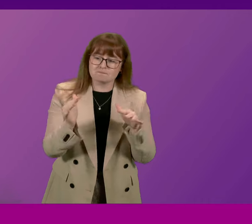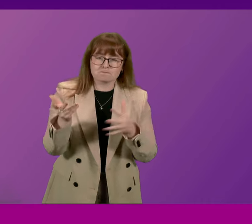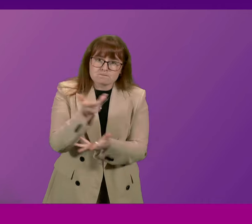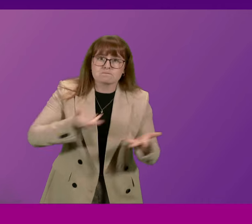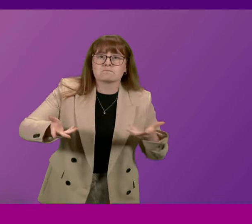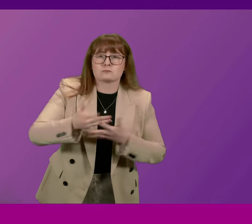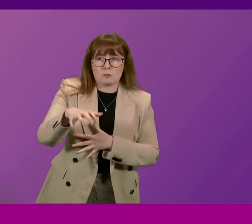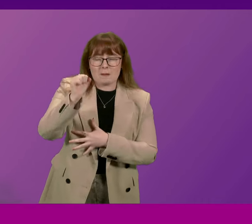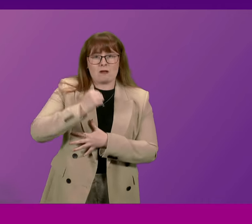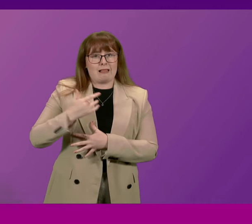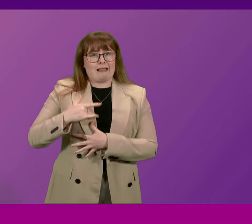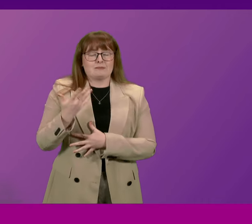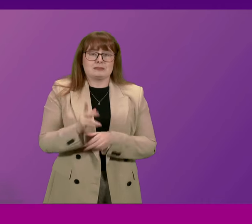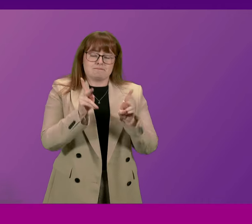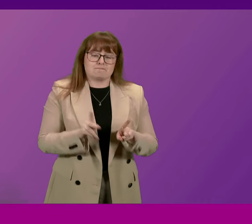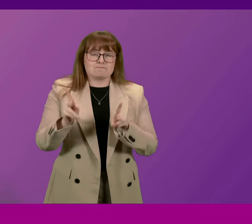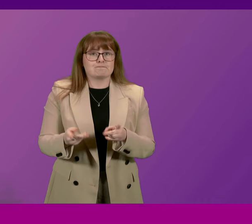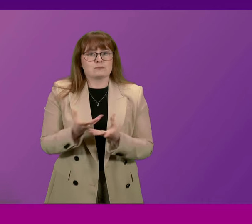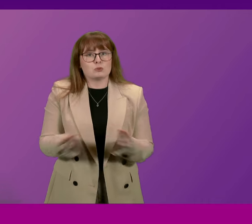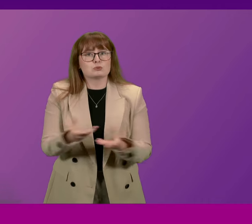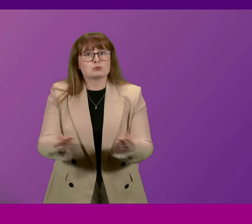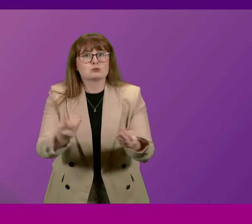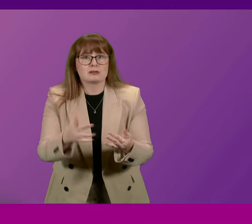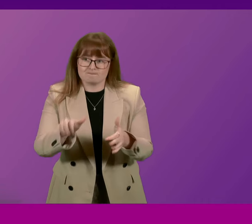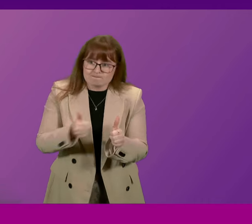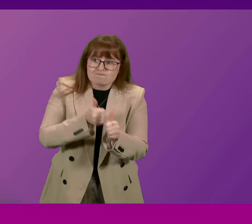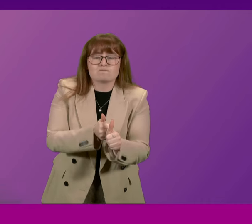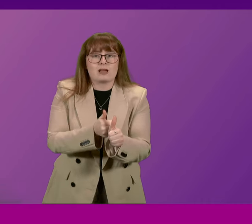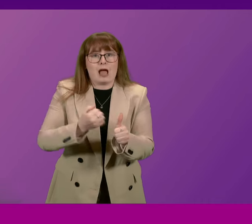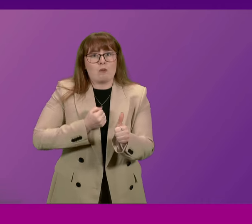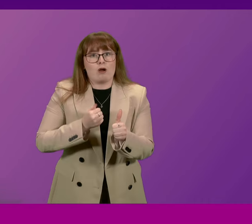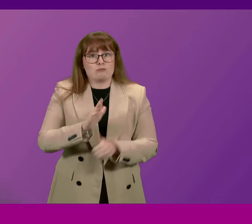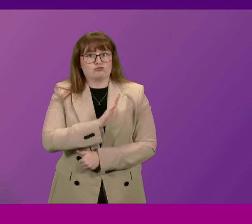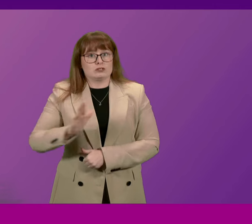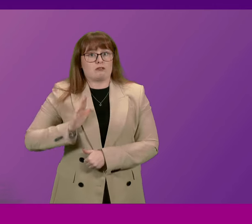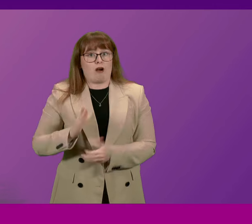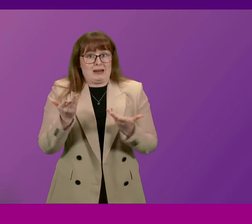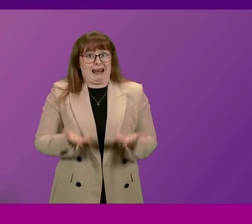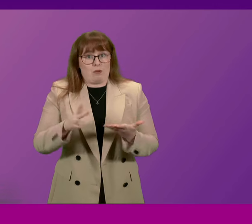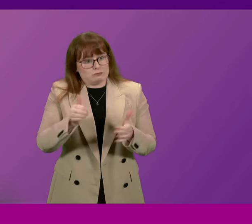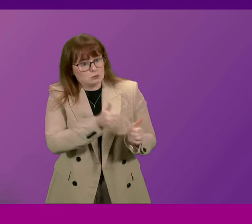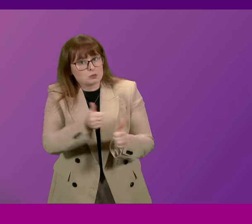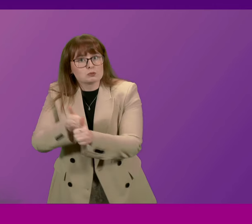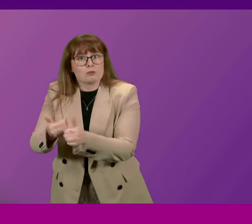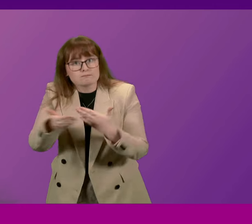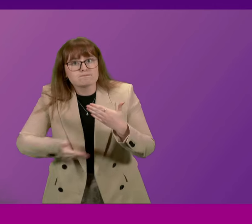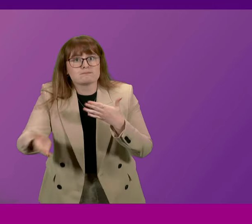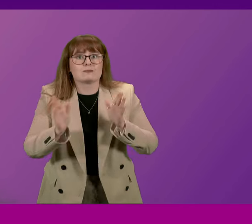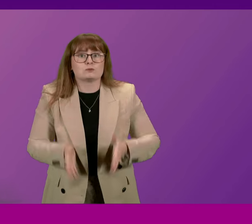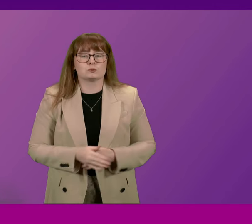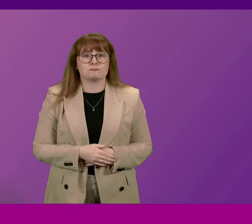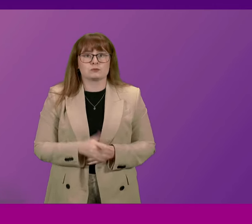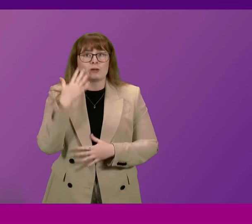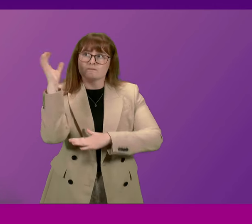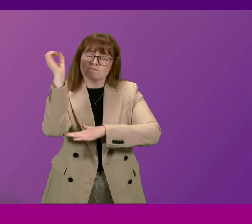remember the lives we have lost and commit to supporting our current serving men and women. At the going down of the